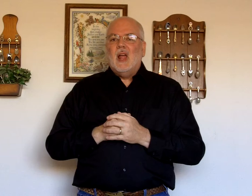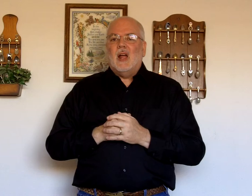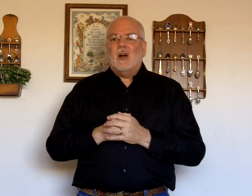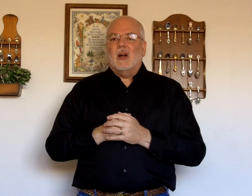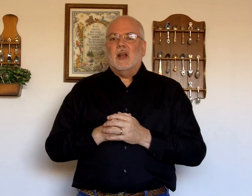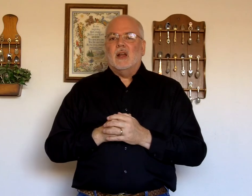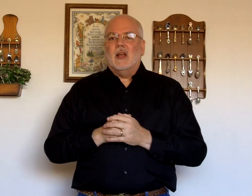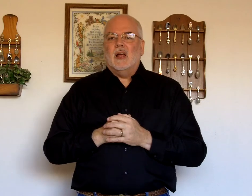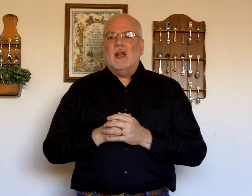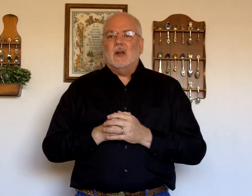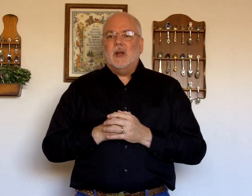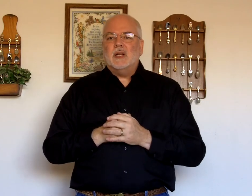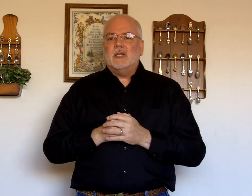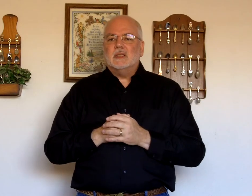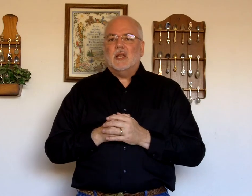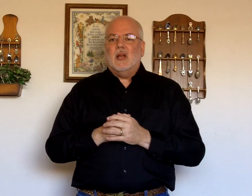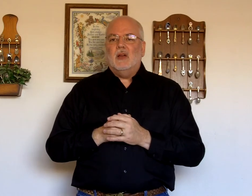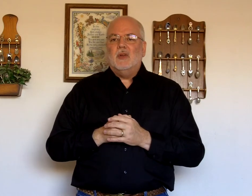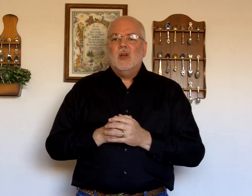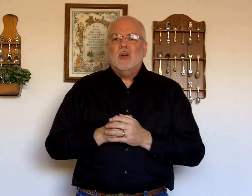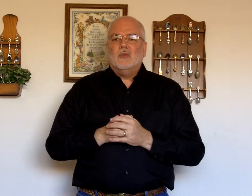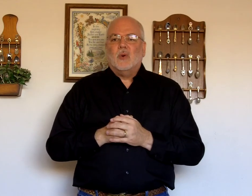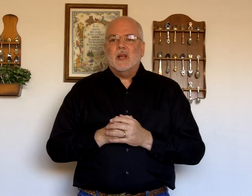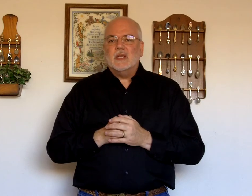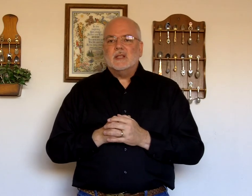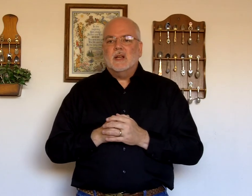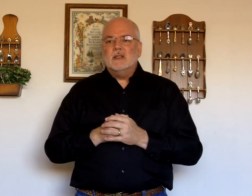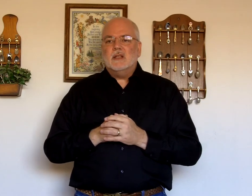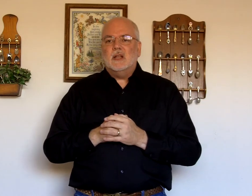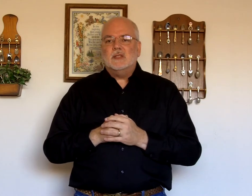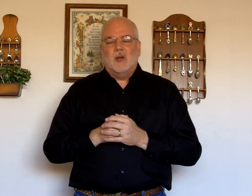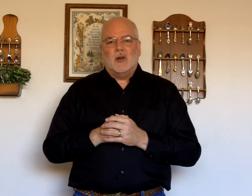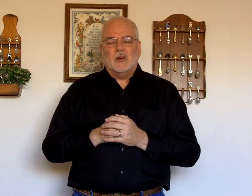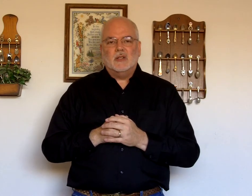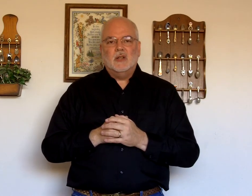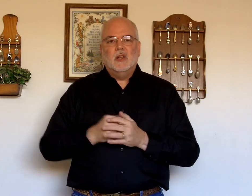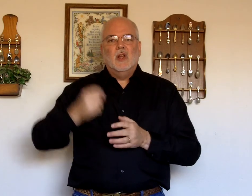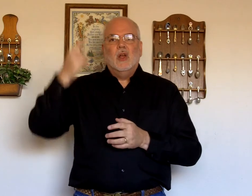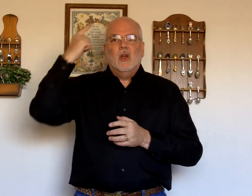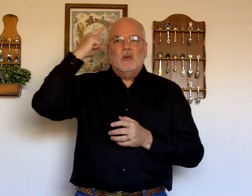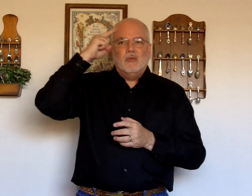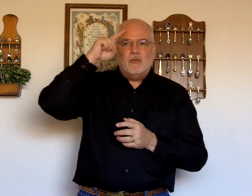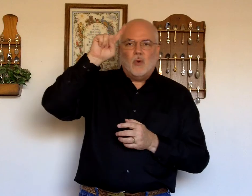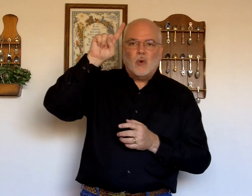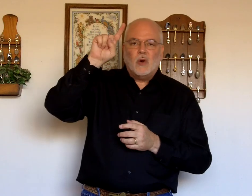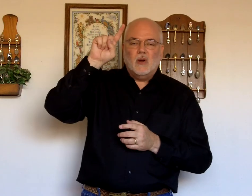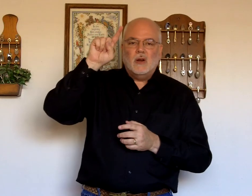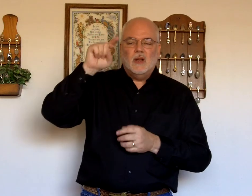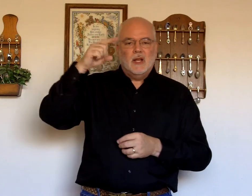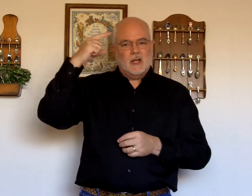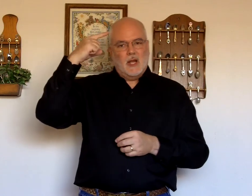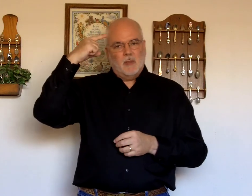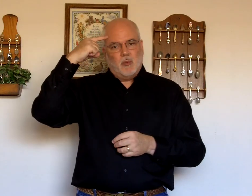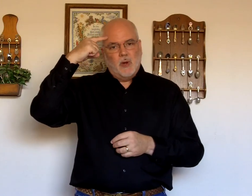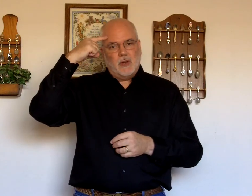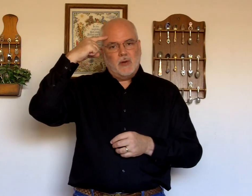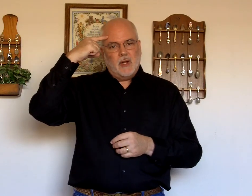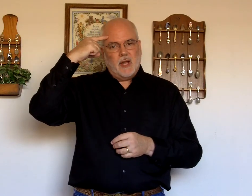Alright. Uh. Great is his love. For his sons and his daughters. For. Kind of. Point to your head.